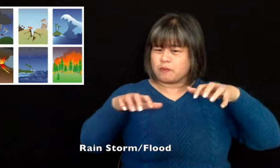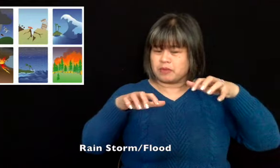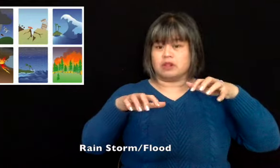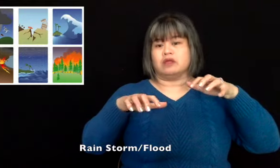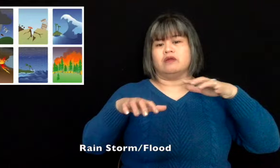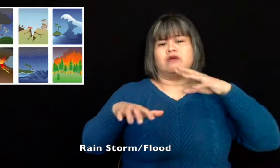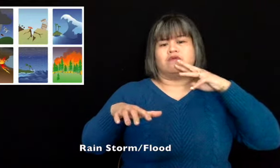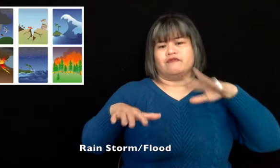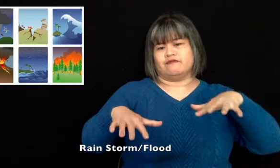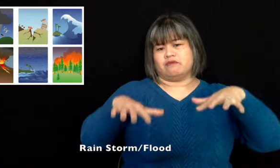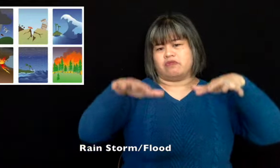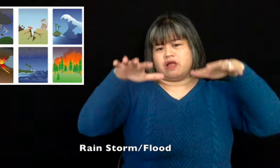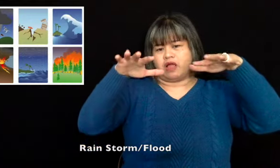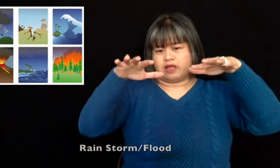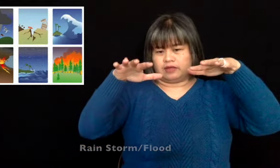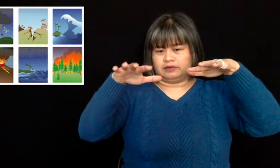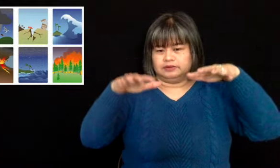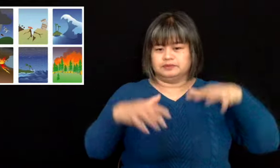Rainstorms and Floods